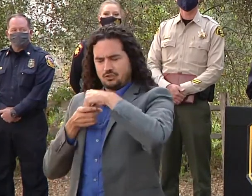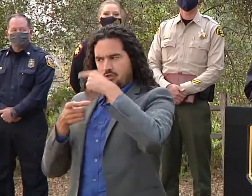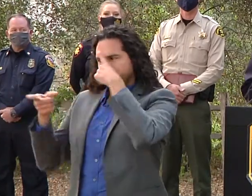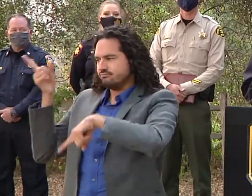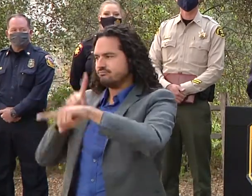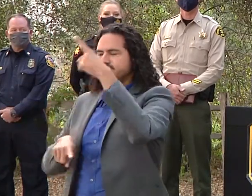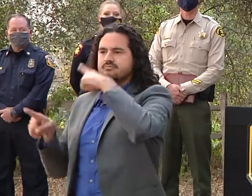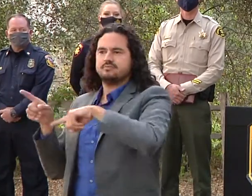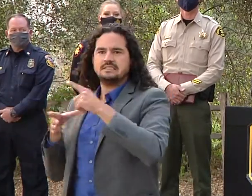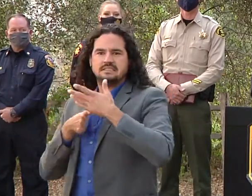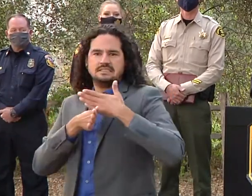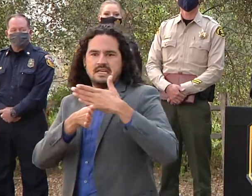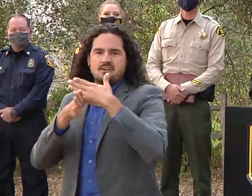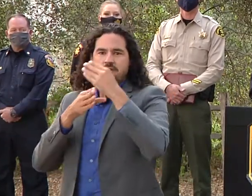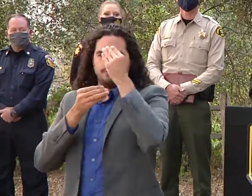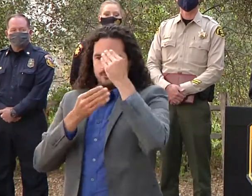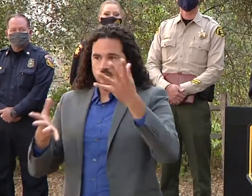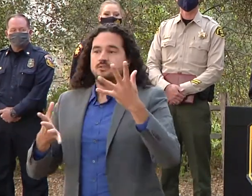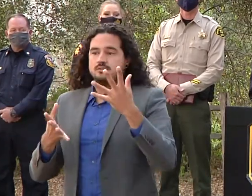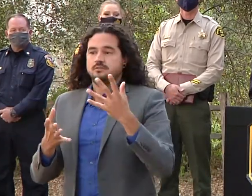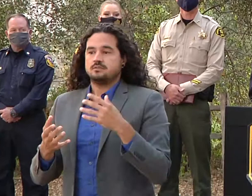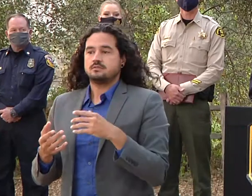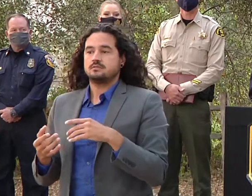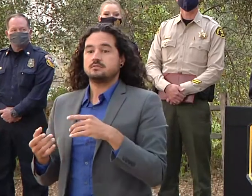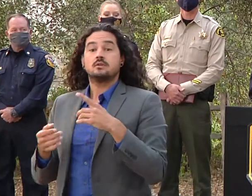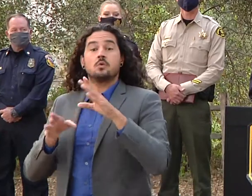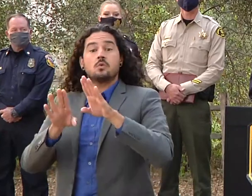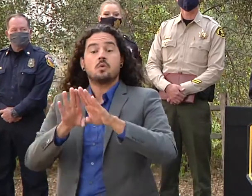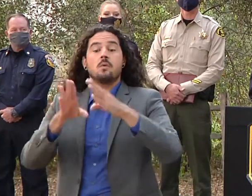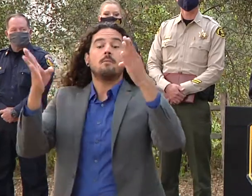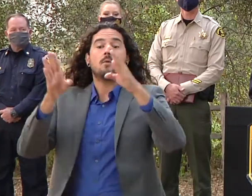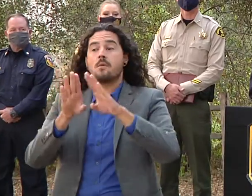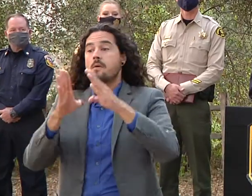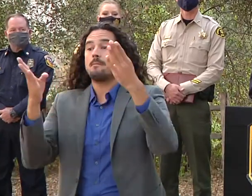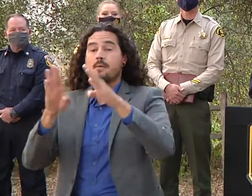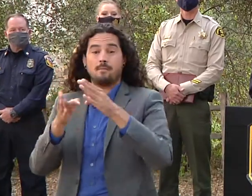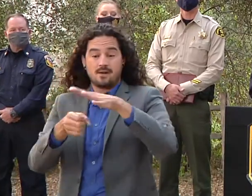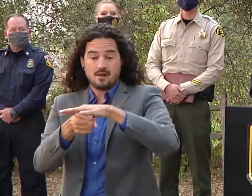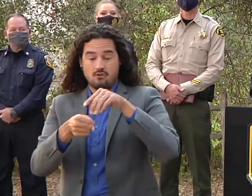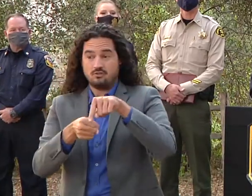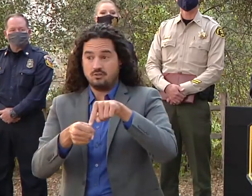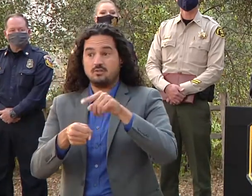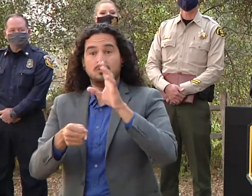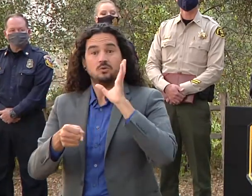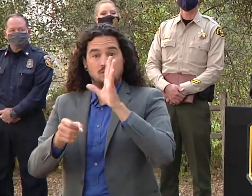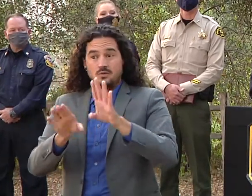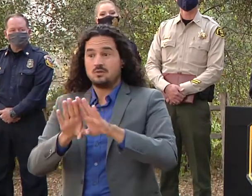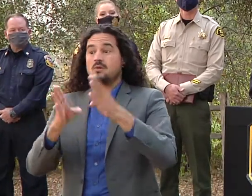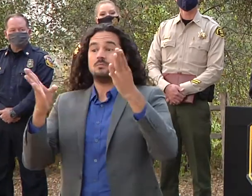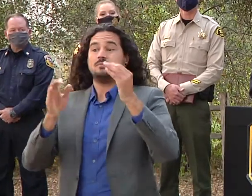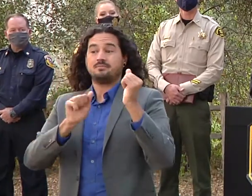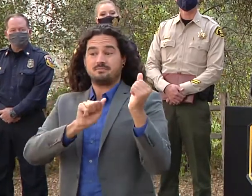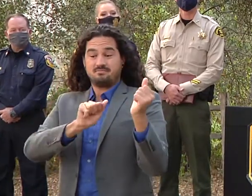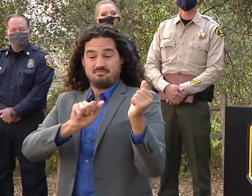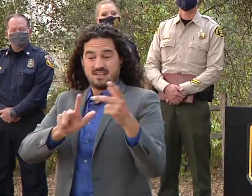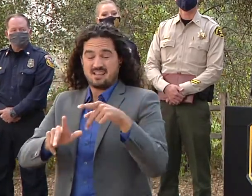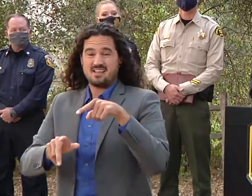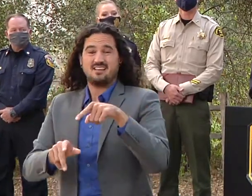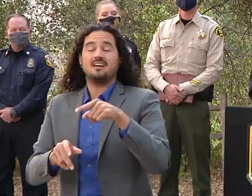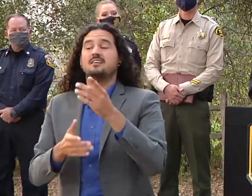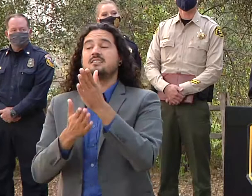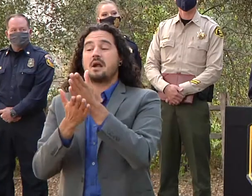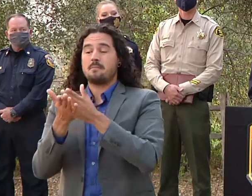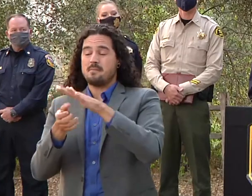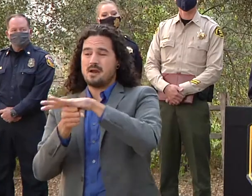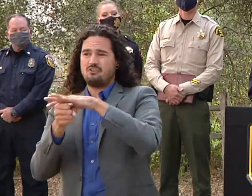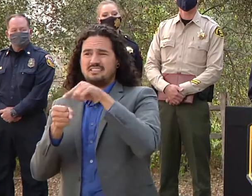that transition back to the repopulated areas that have been kind of heavily impacted, that's when a more one-on